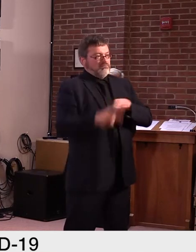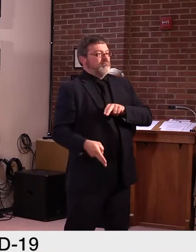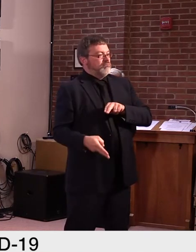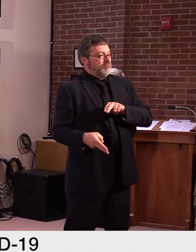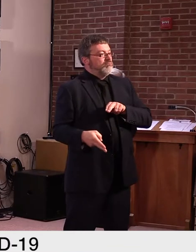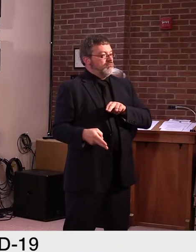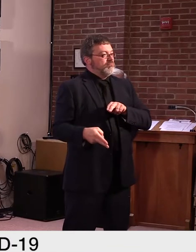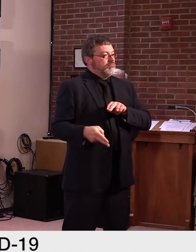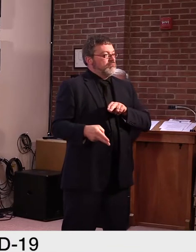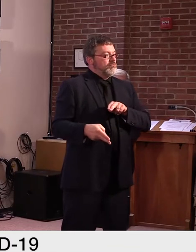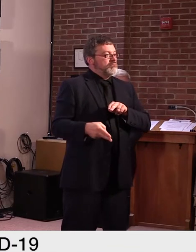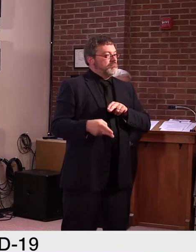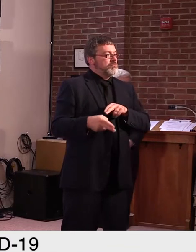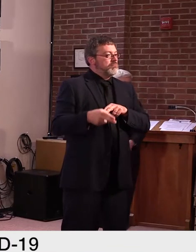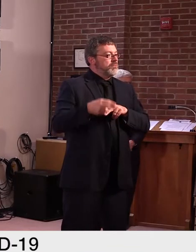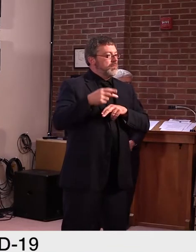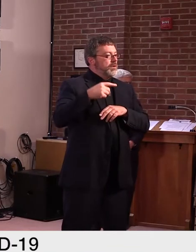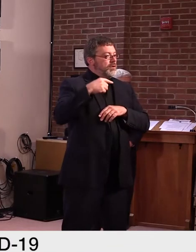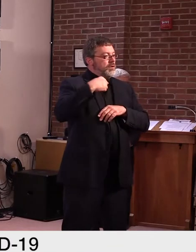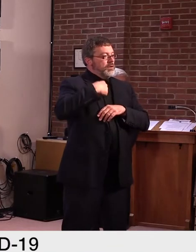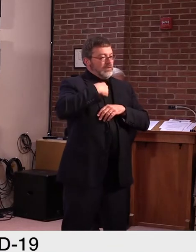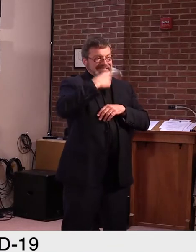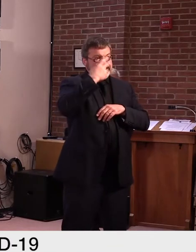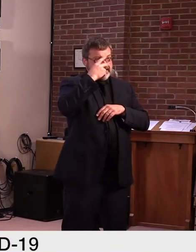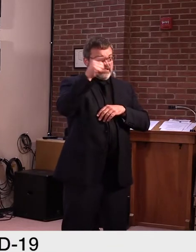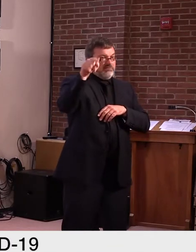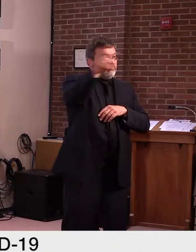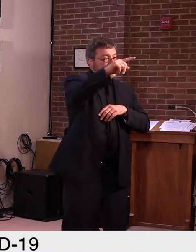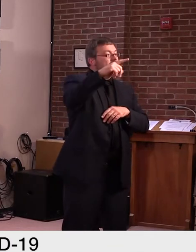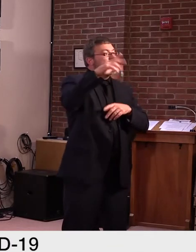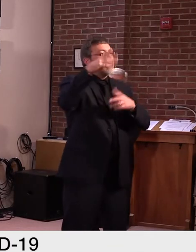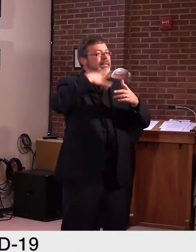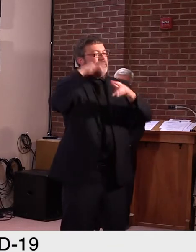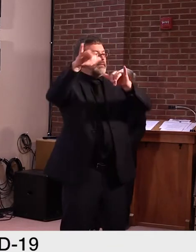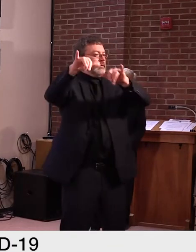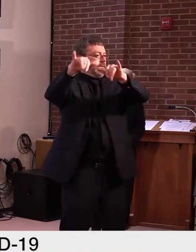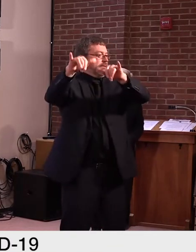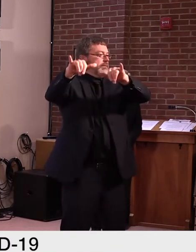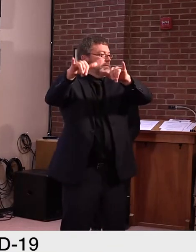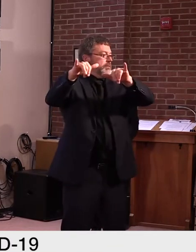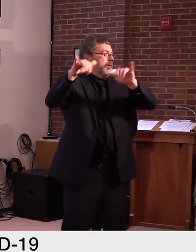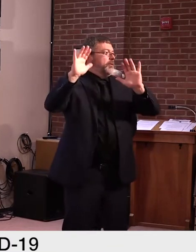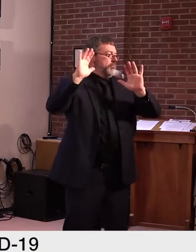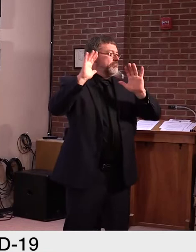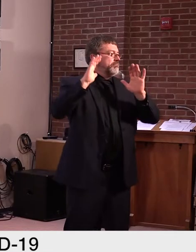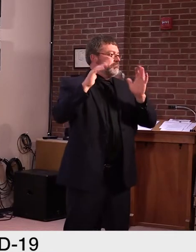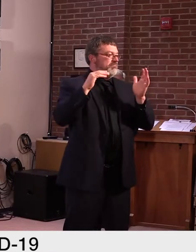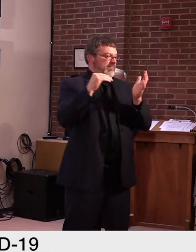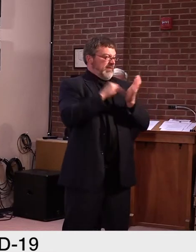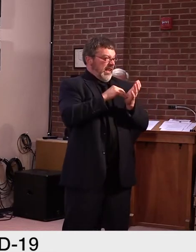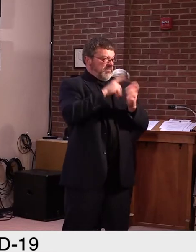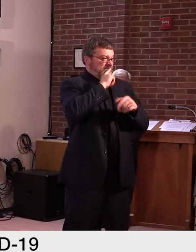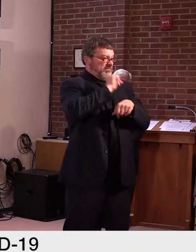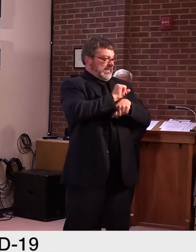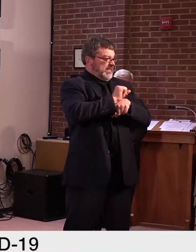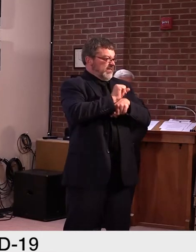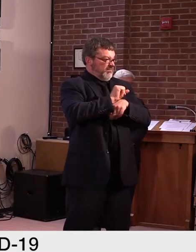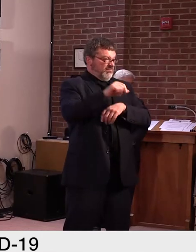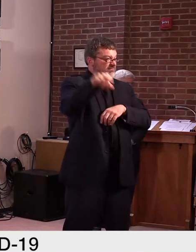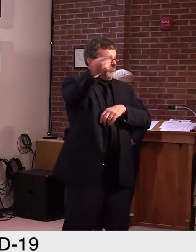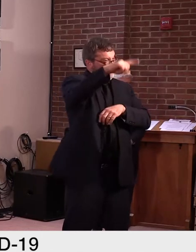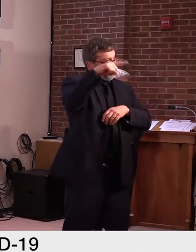giving us a good data indicator that lodging establishments are enforcing the quarantine and out-of-staters are following it as well.